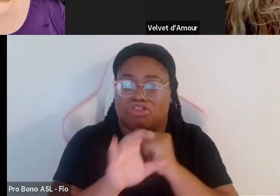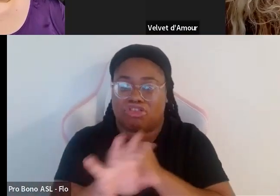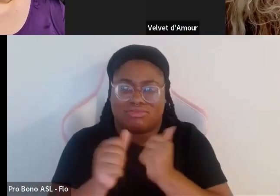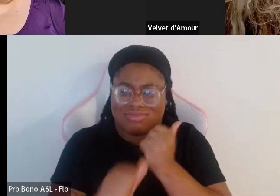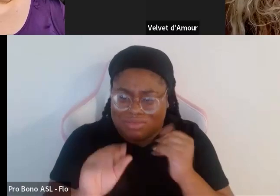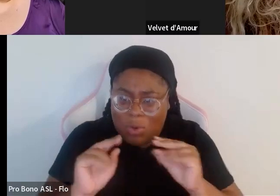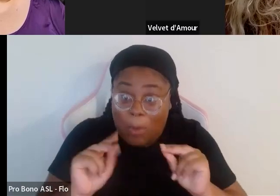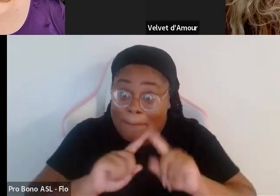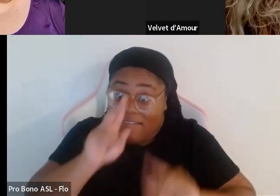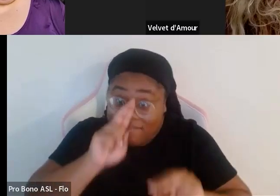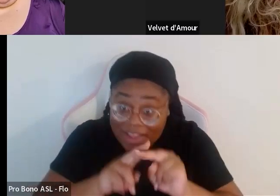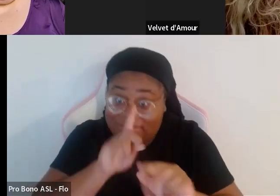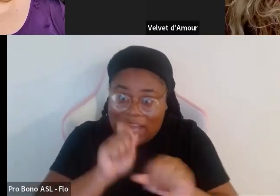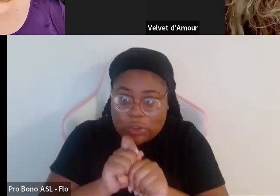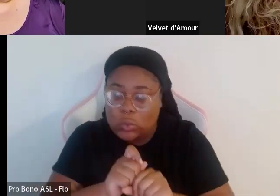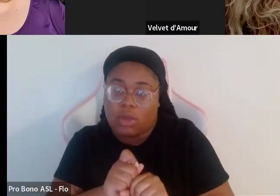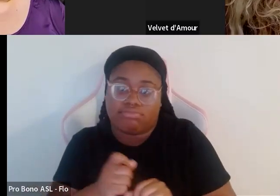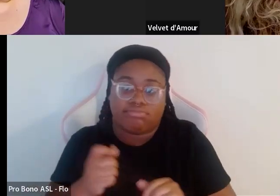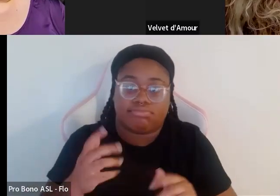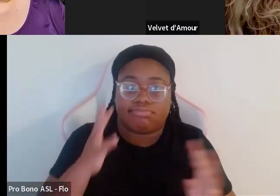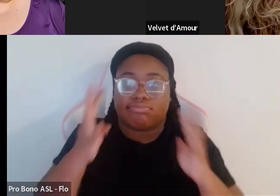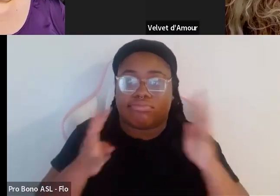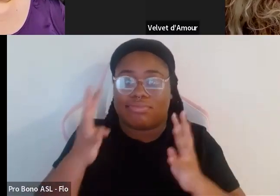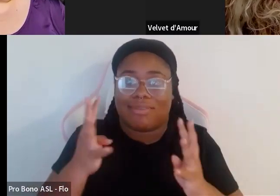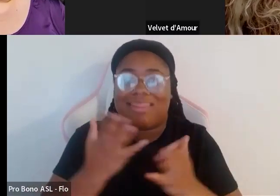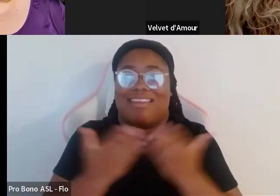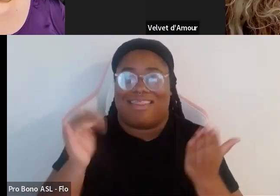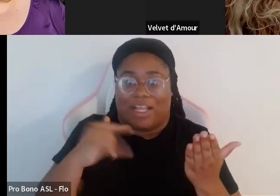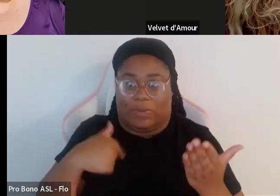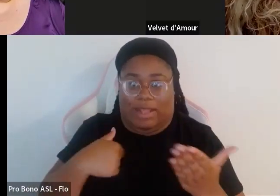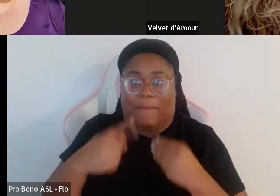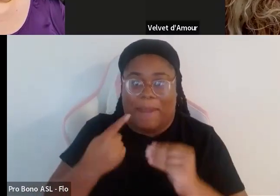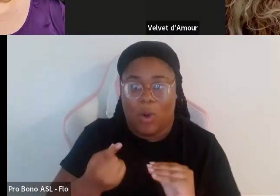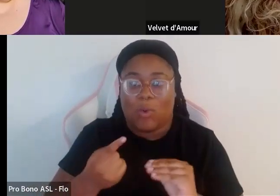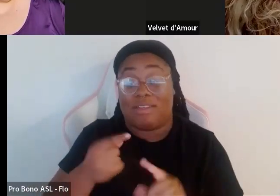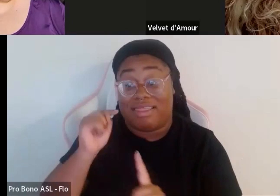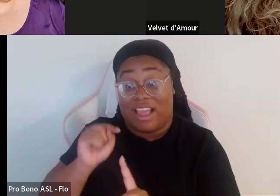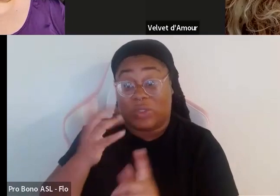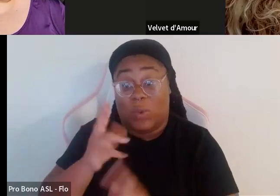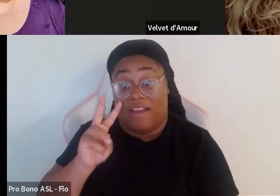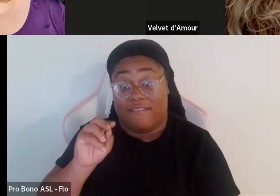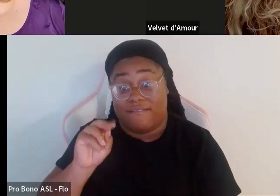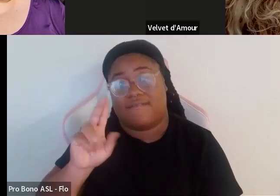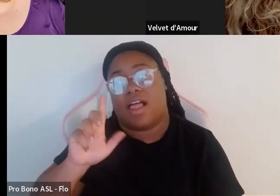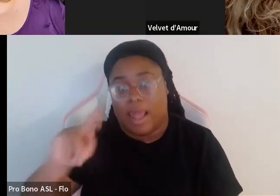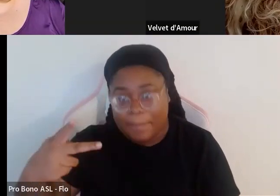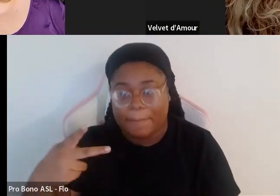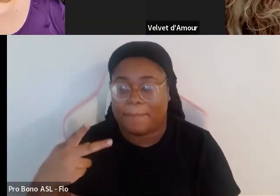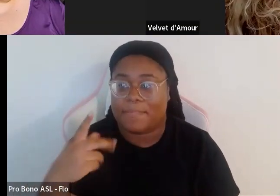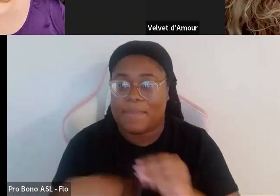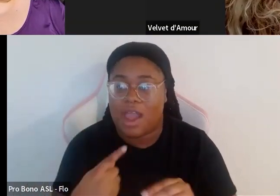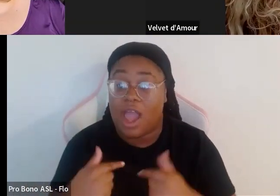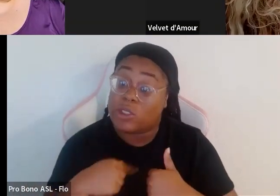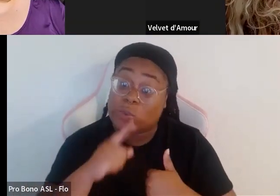edgy editorial stuff that's what what I'm about so that's what voluptu is about is I was always as a artist really